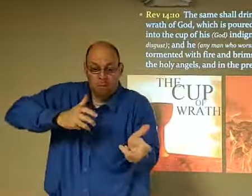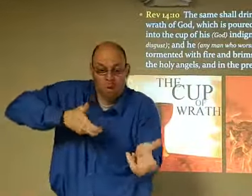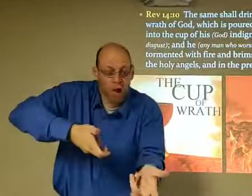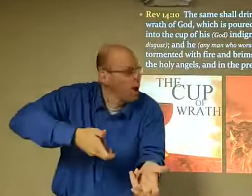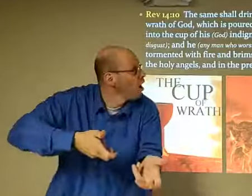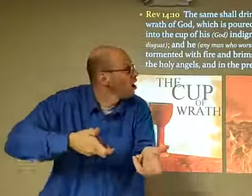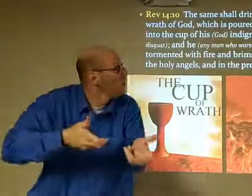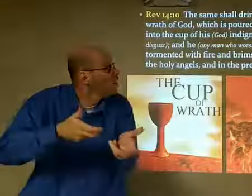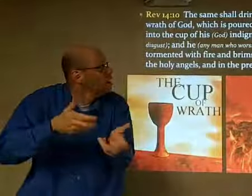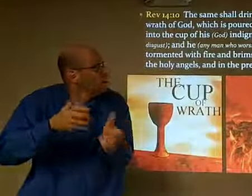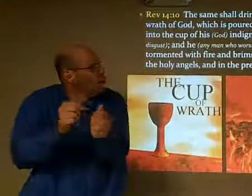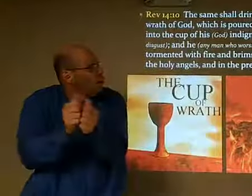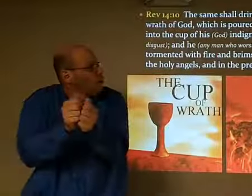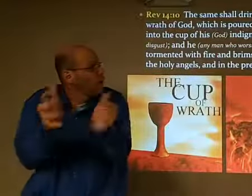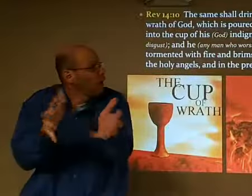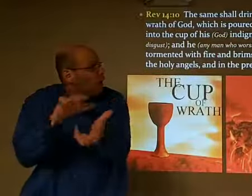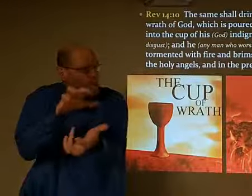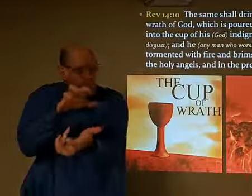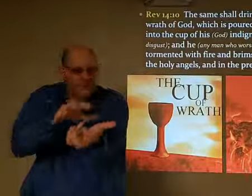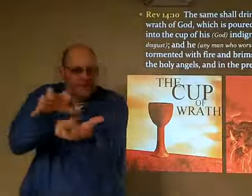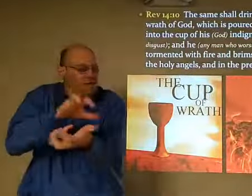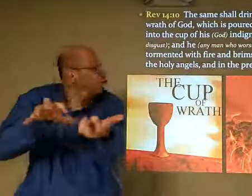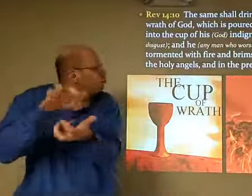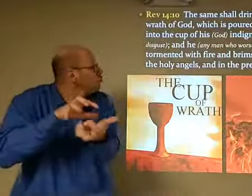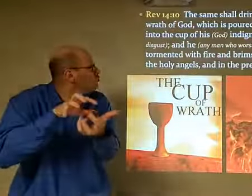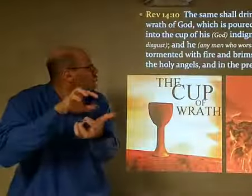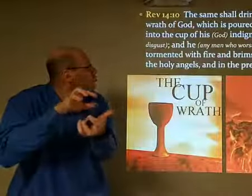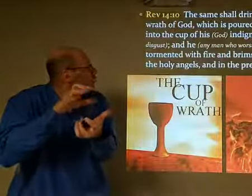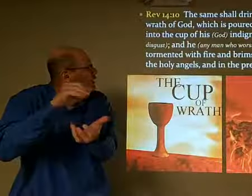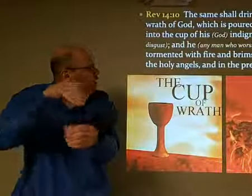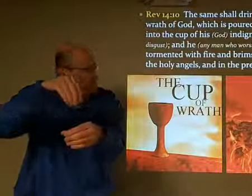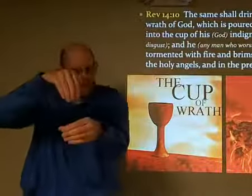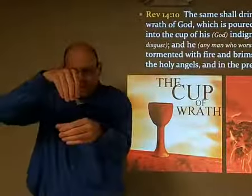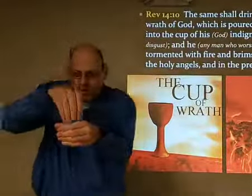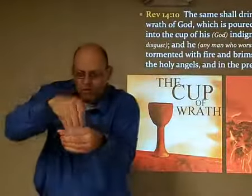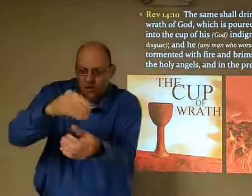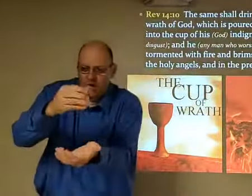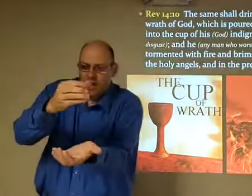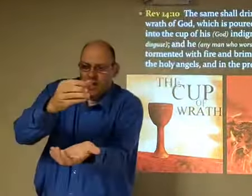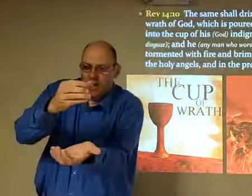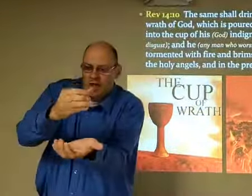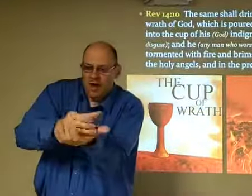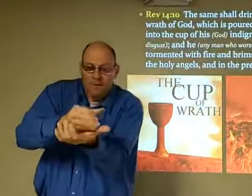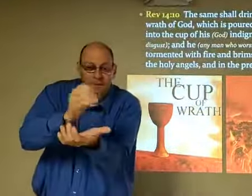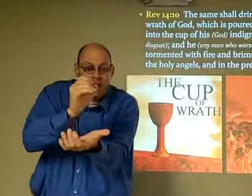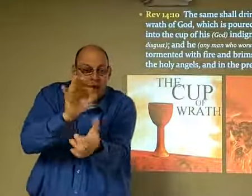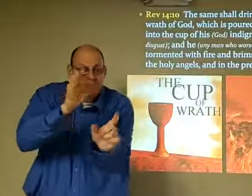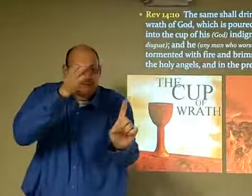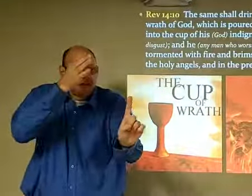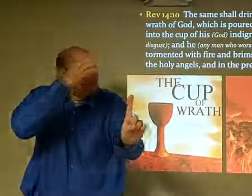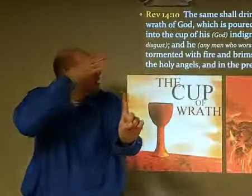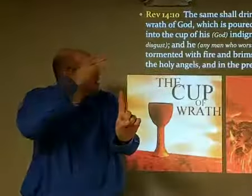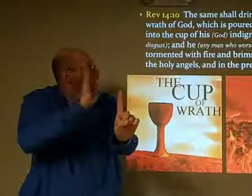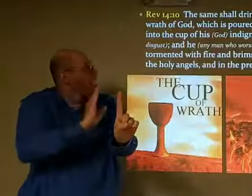without mixture into the cup of his indignation.